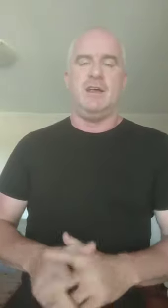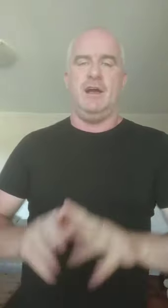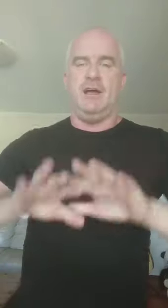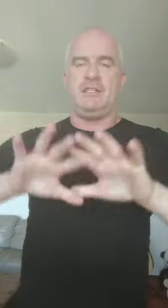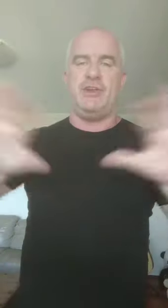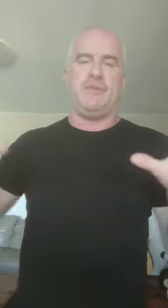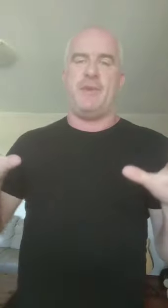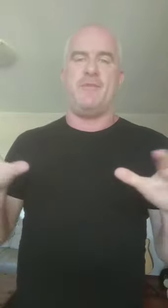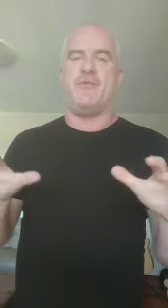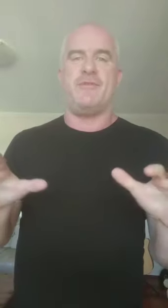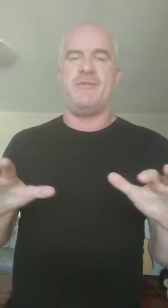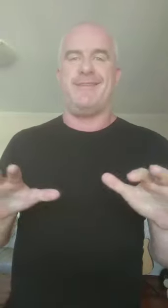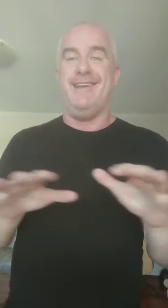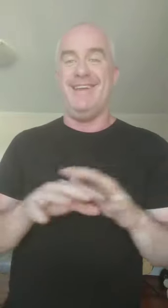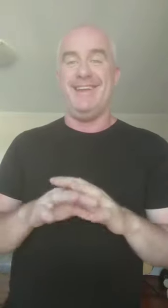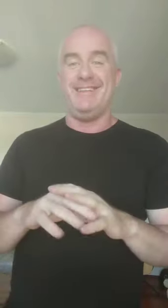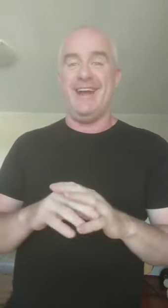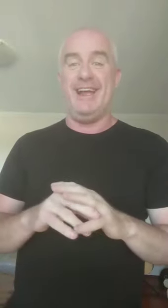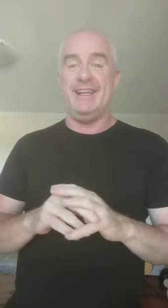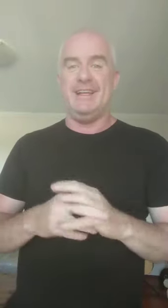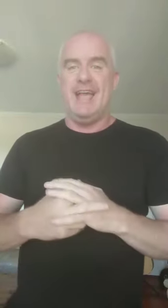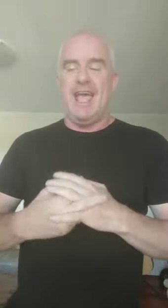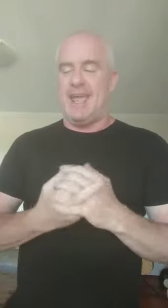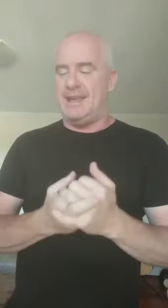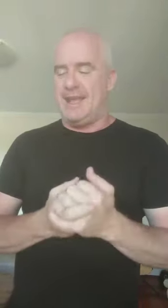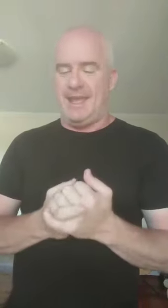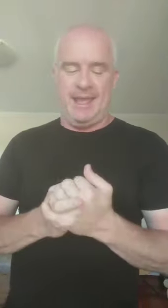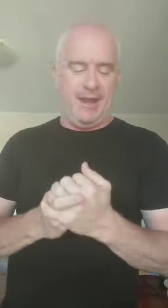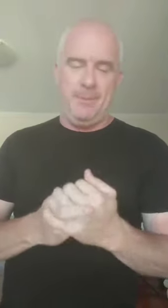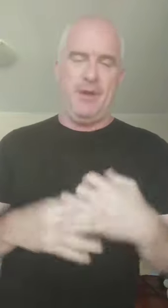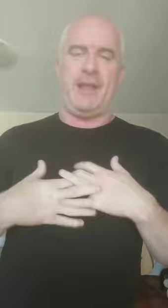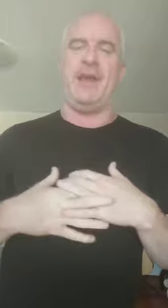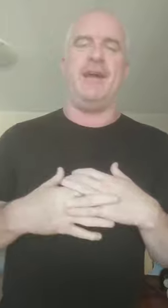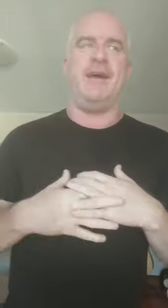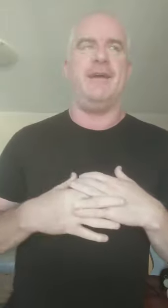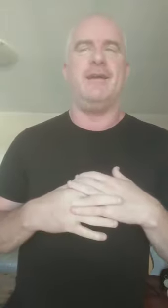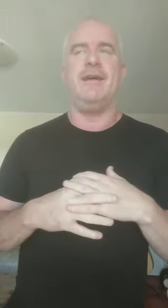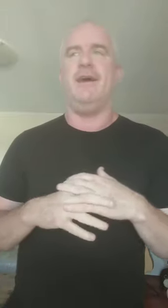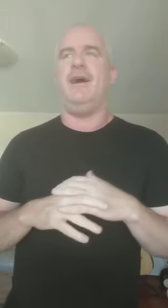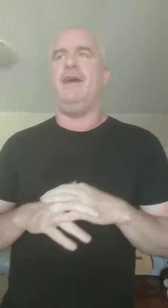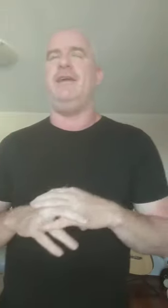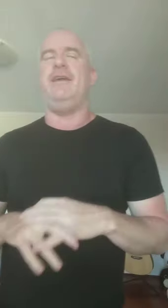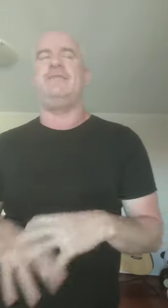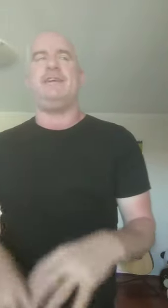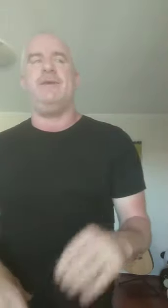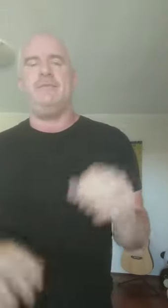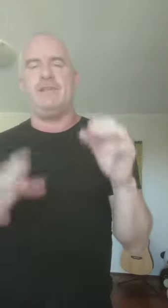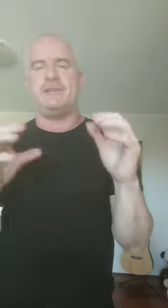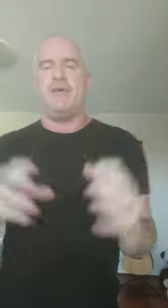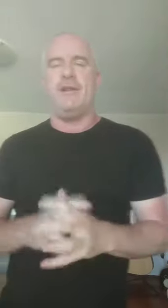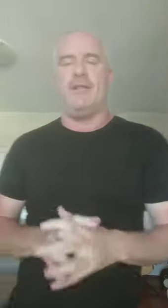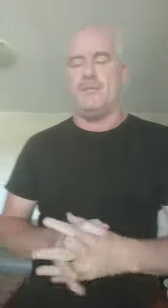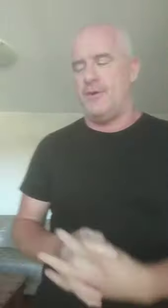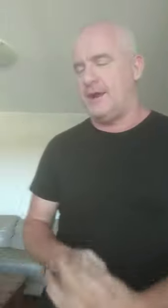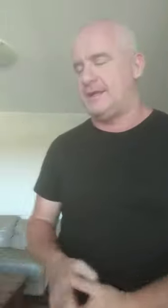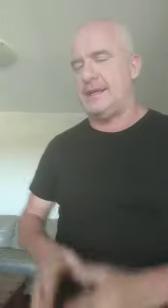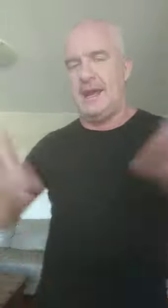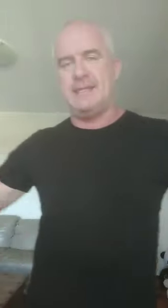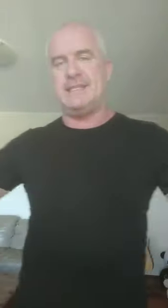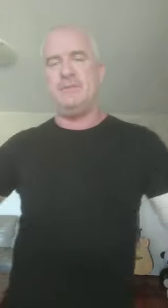It's two different people, right? And I'm not gonna, if someone with a tiny little mind can't see